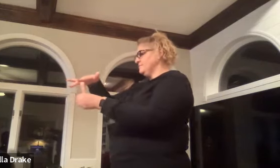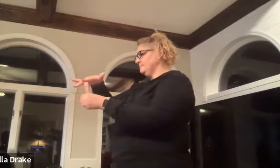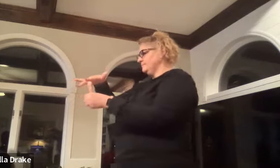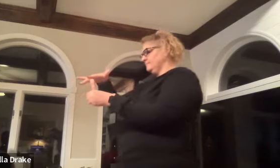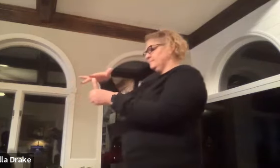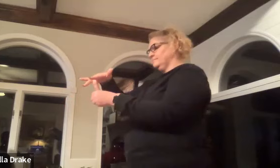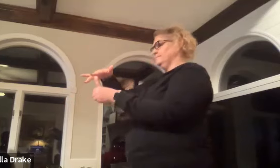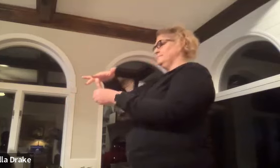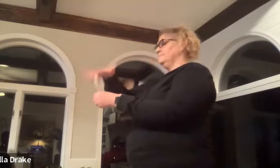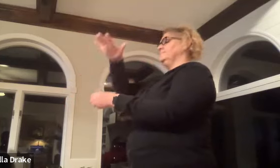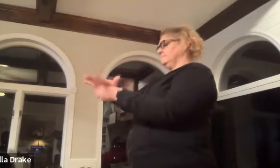both like this